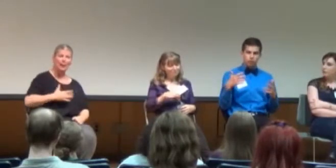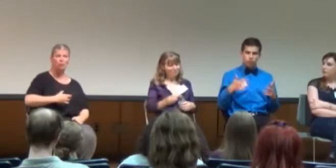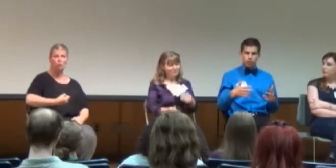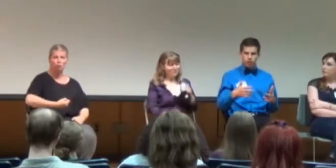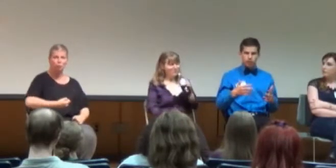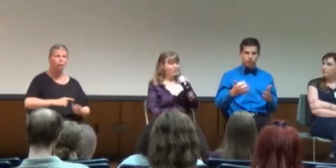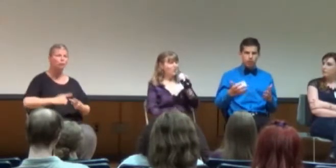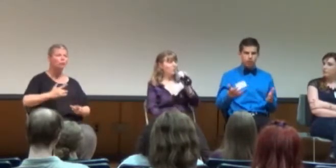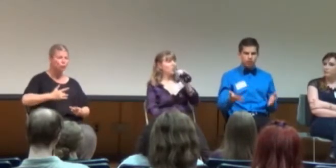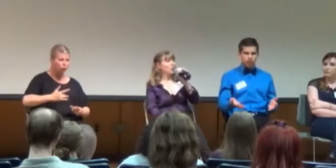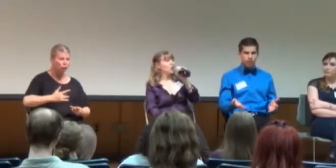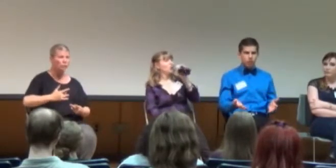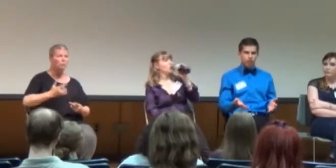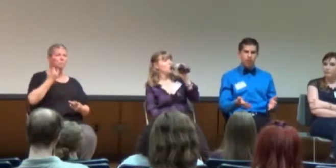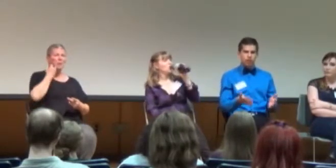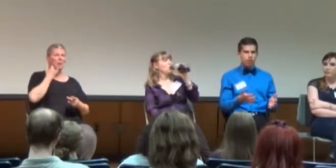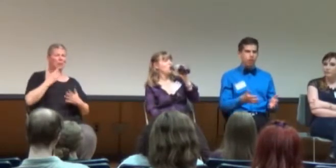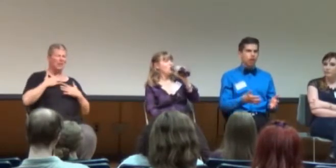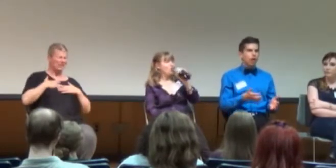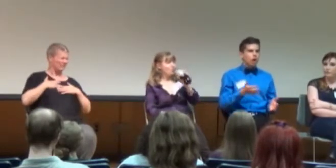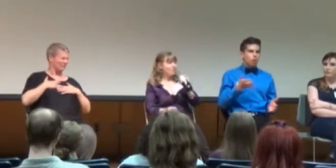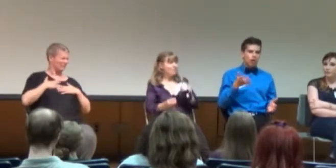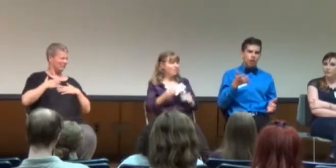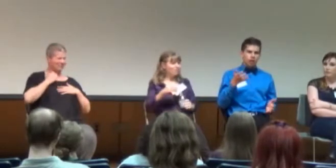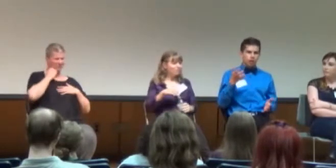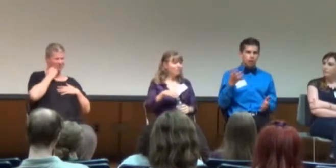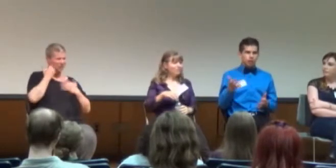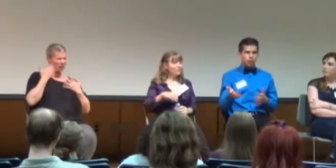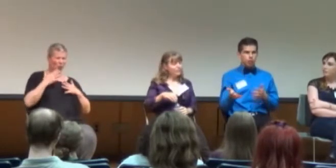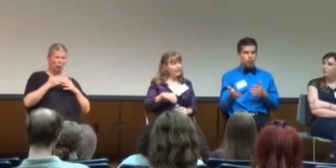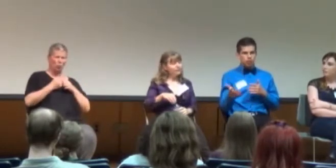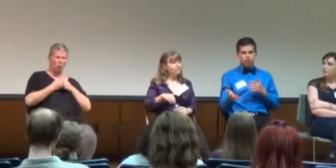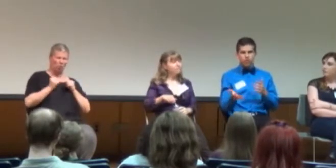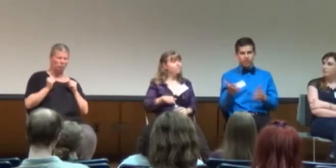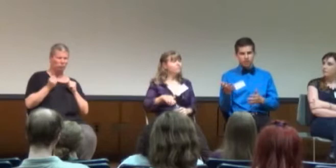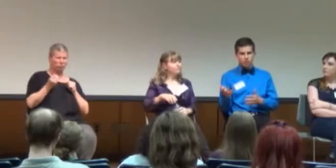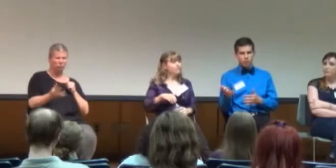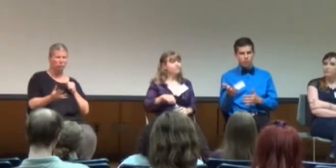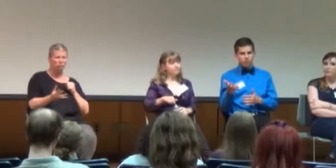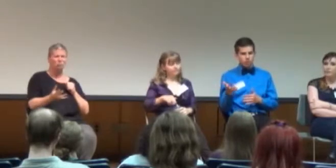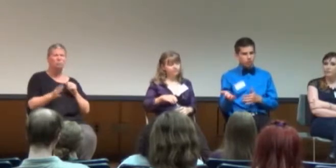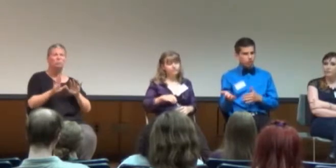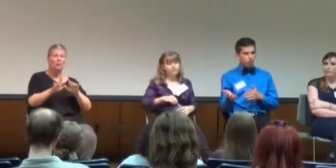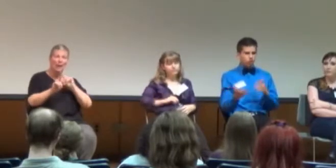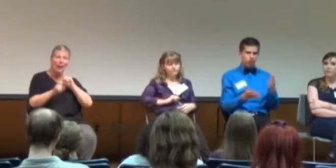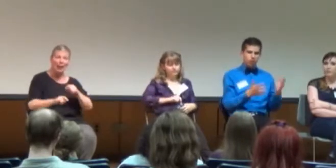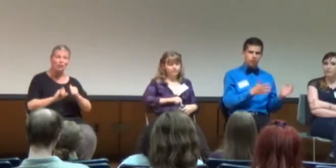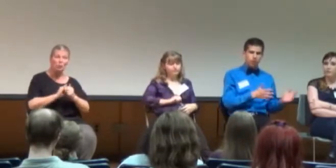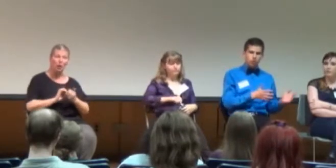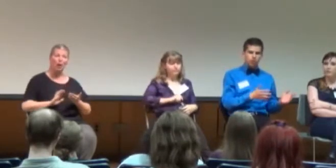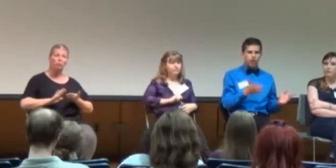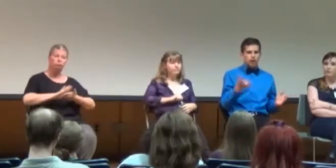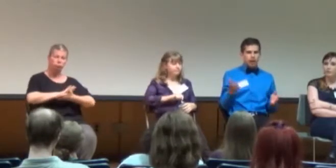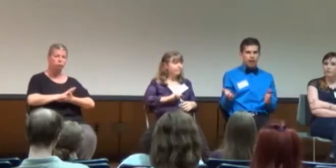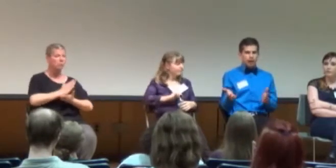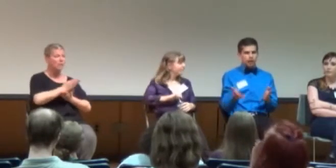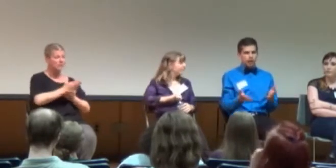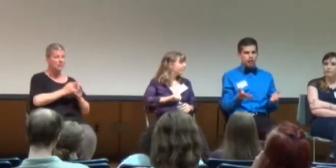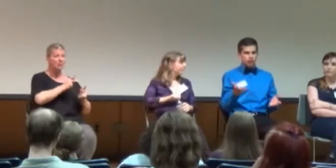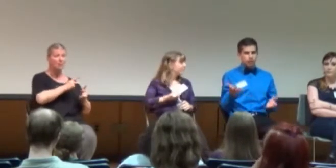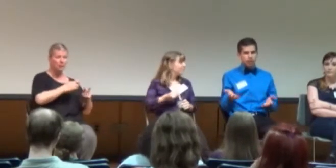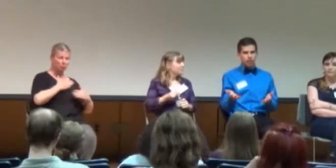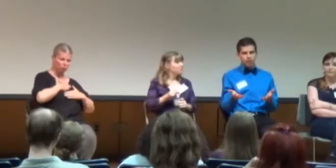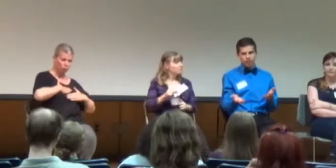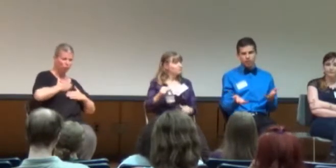uncomfortable with disclosing that. You can say, well, portions of the asexual population do, some don't, and